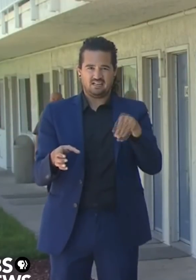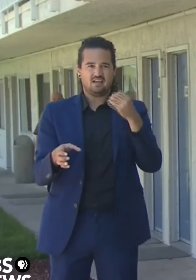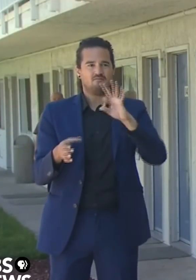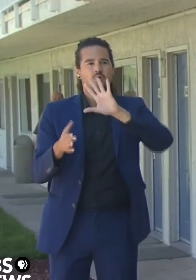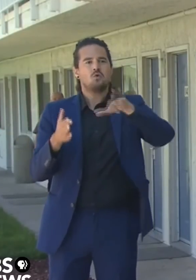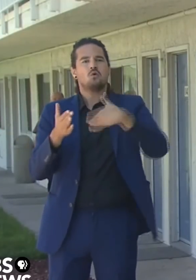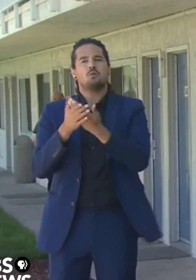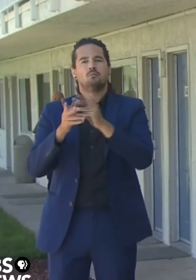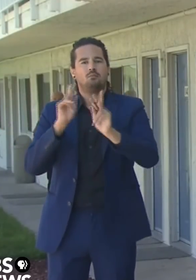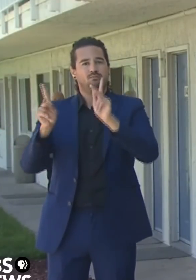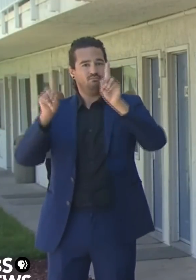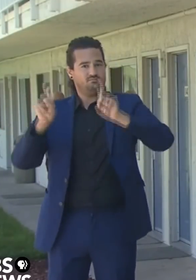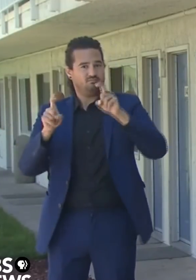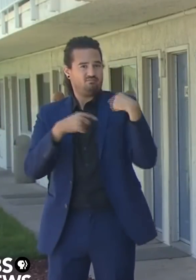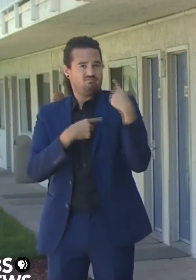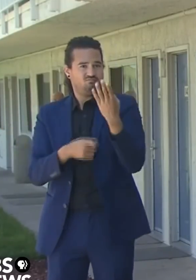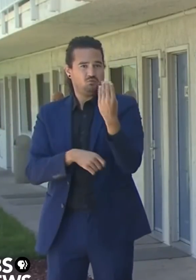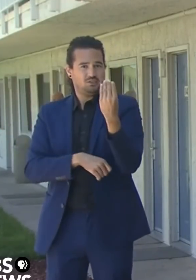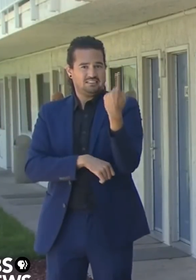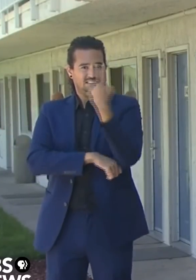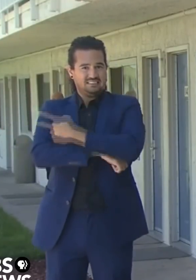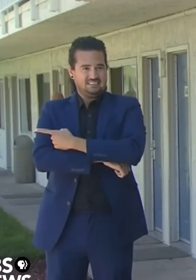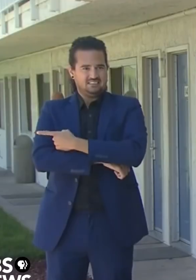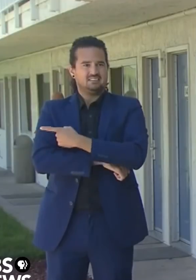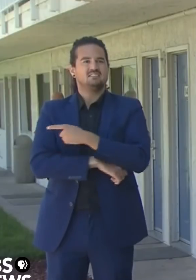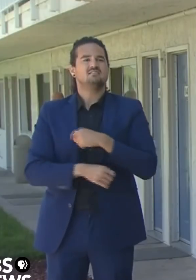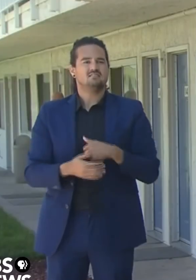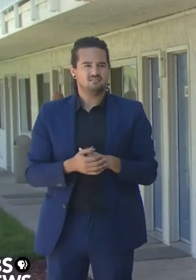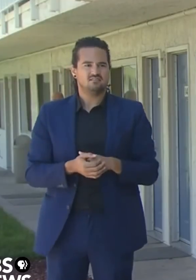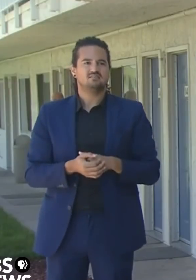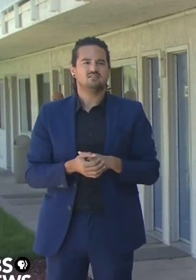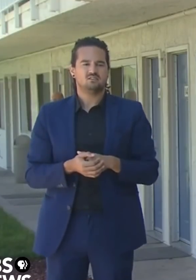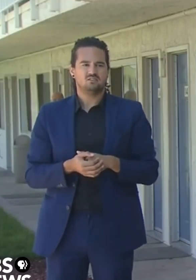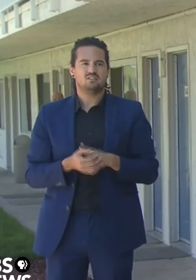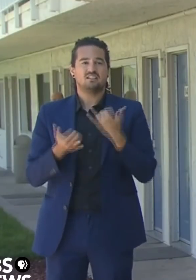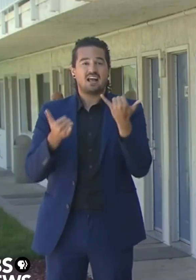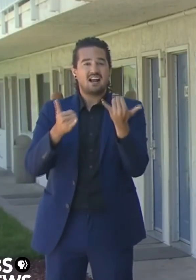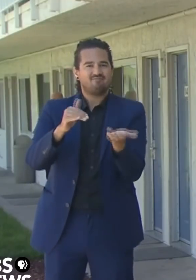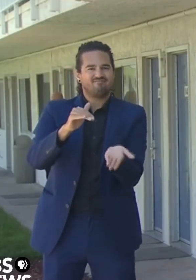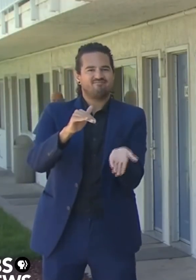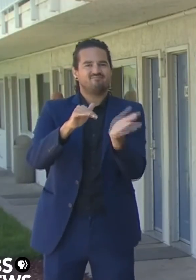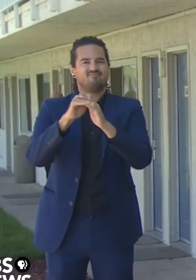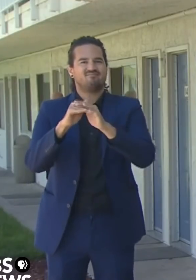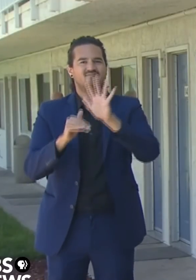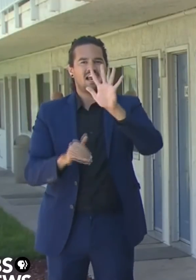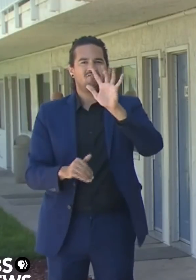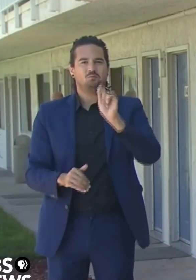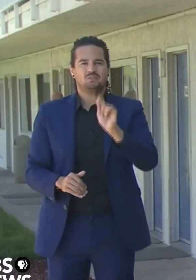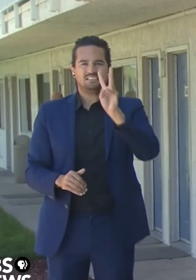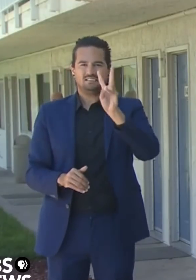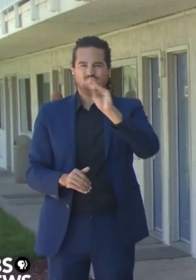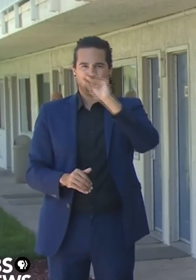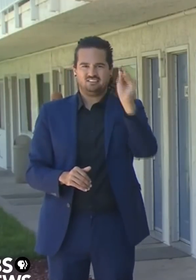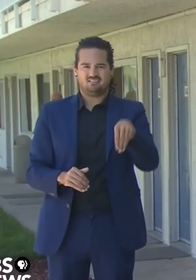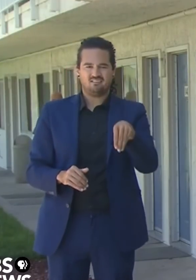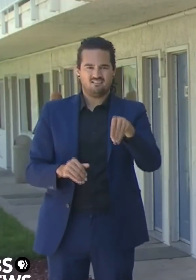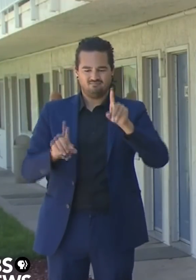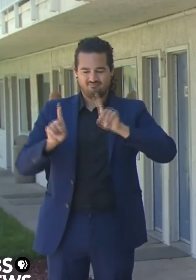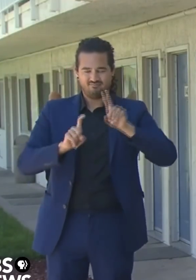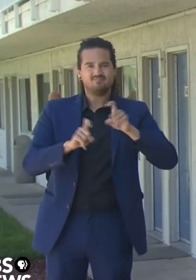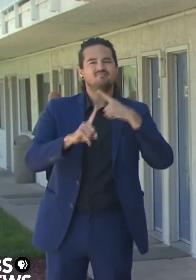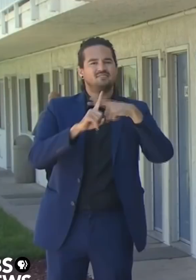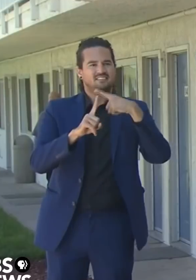it's 5.6% over a 14-day period. When you look just at the last seven days, it's increased